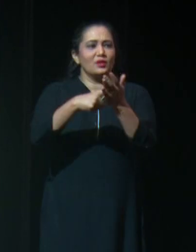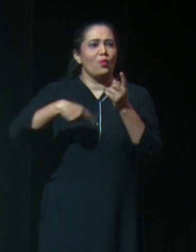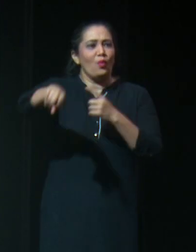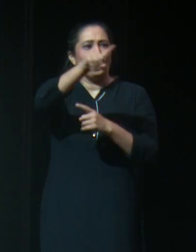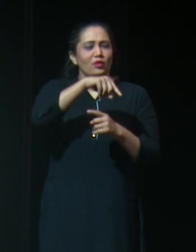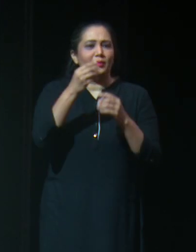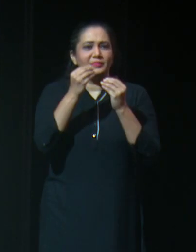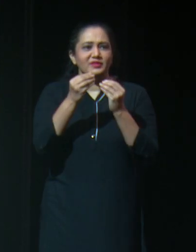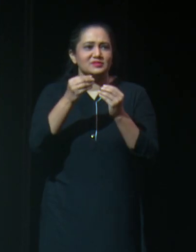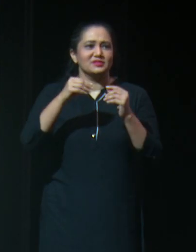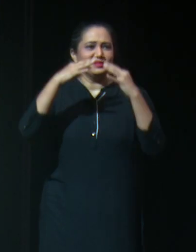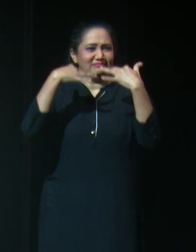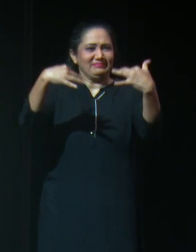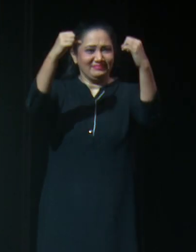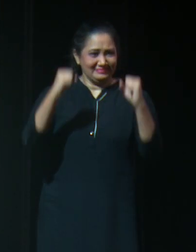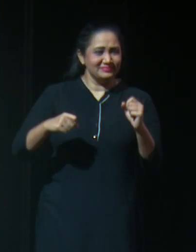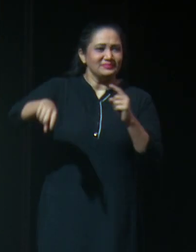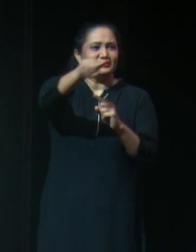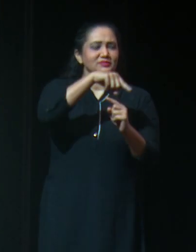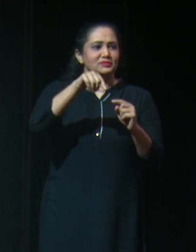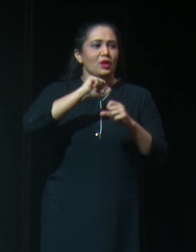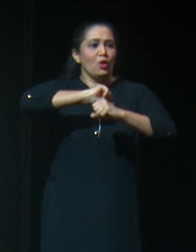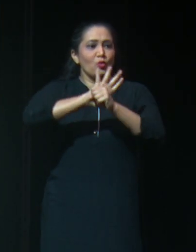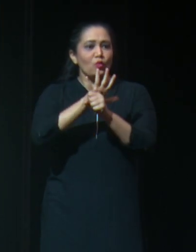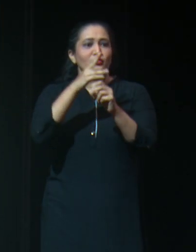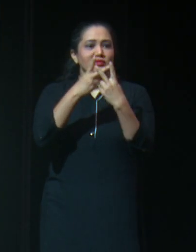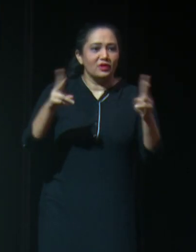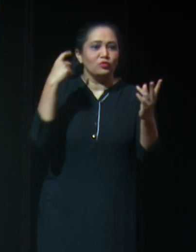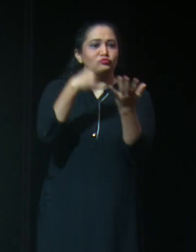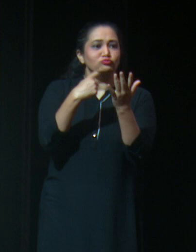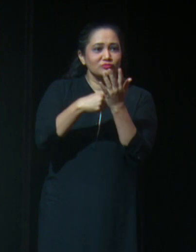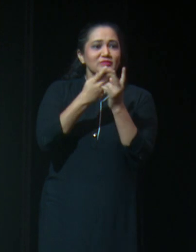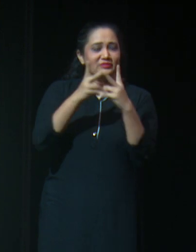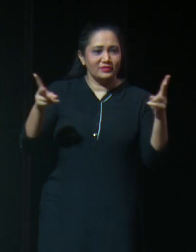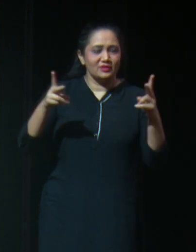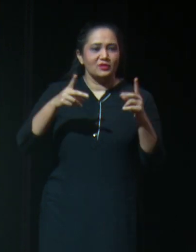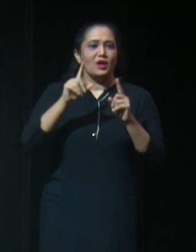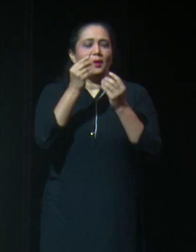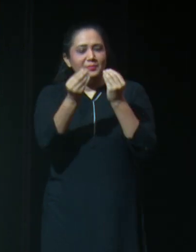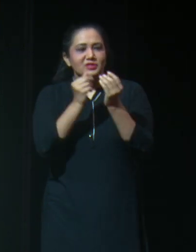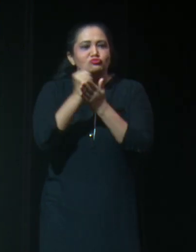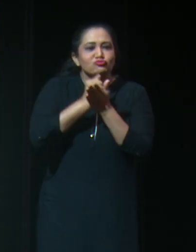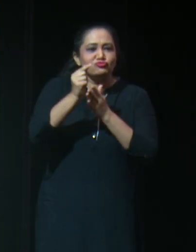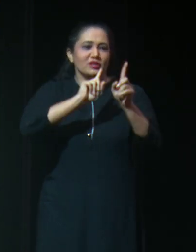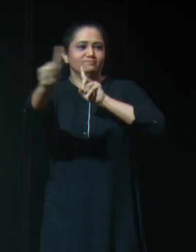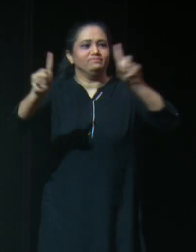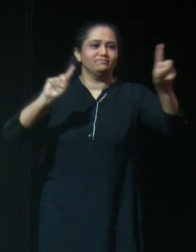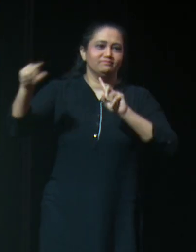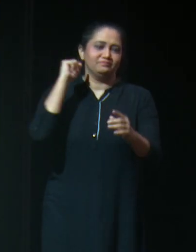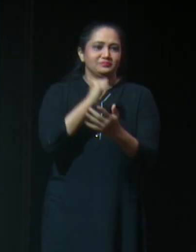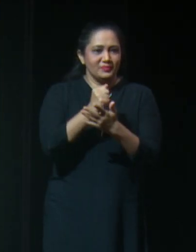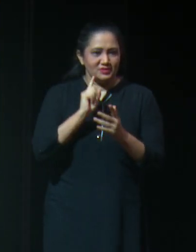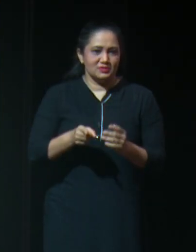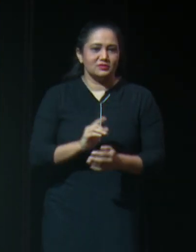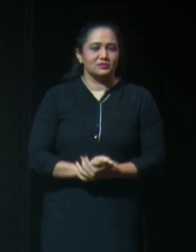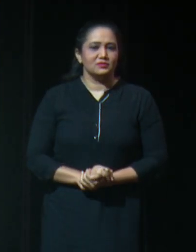Our audience is surprised that while maintaining social distancing is very necessary